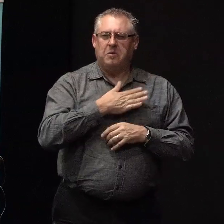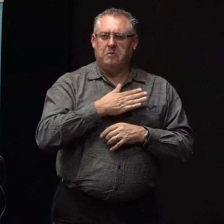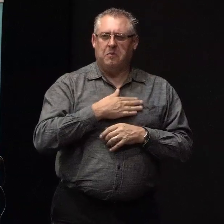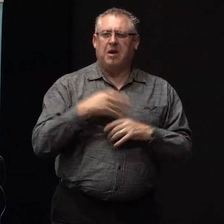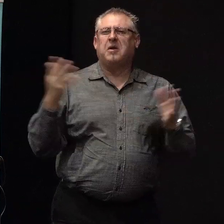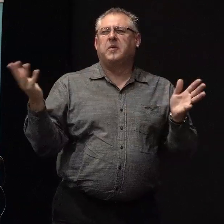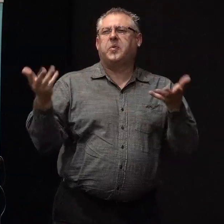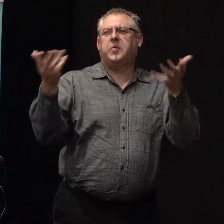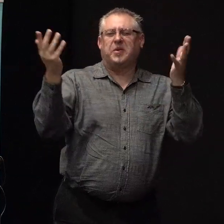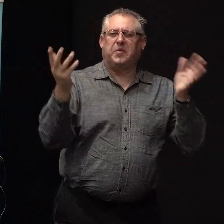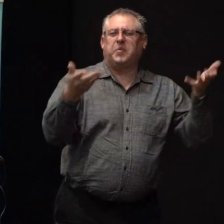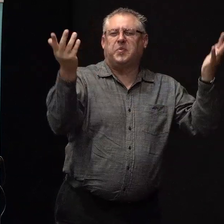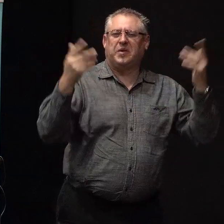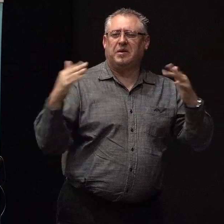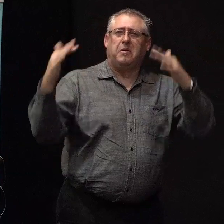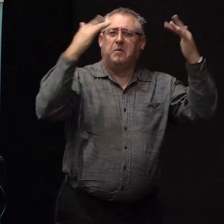fluffy, isn't it?